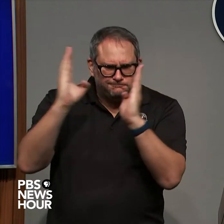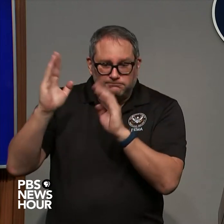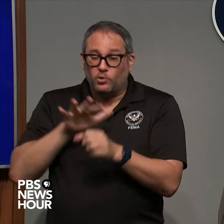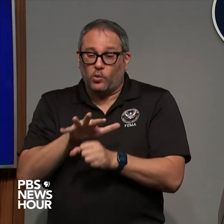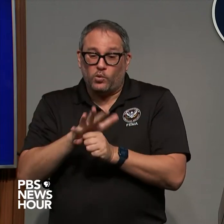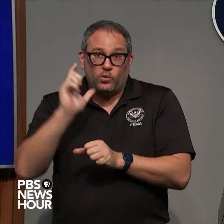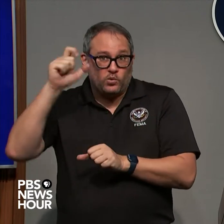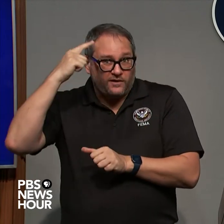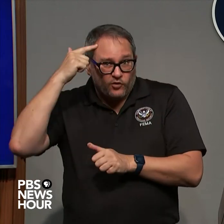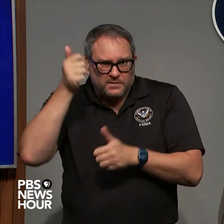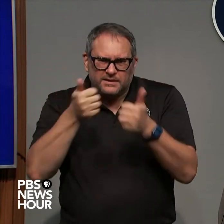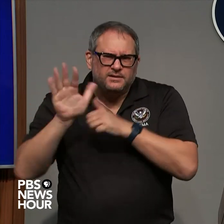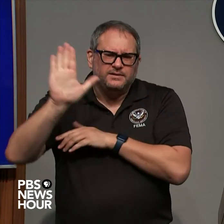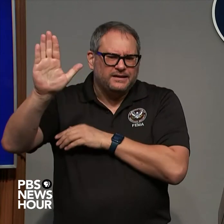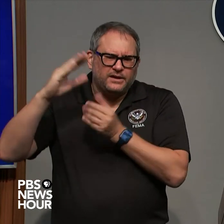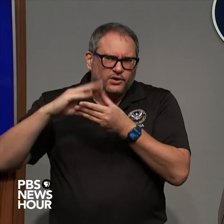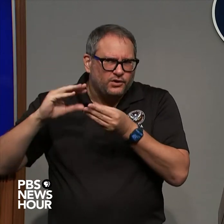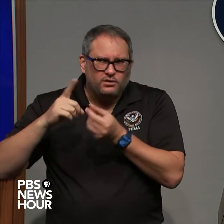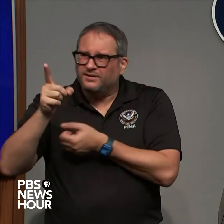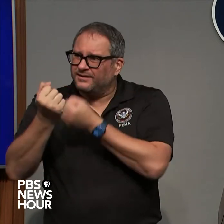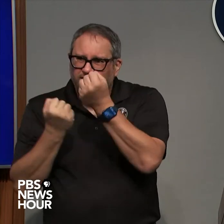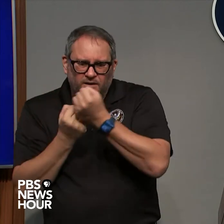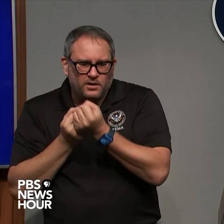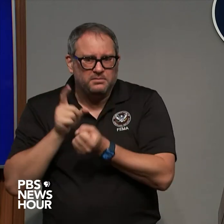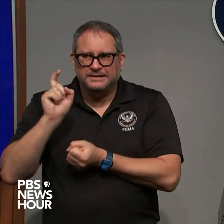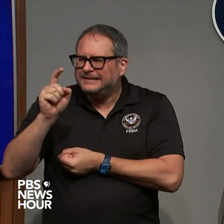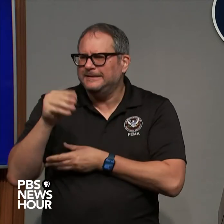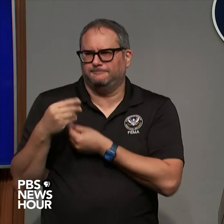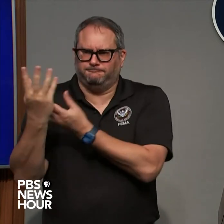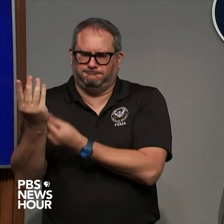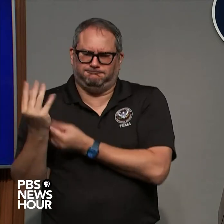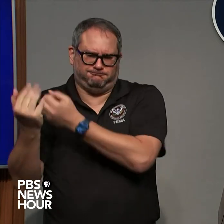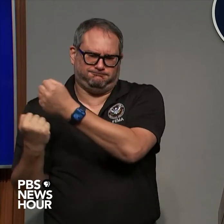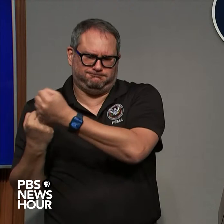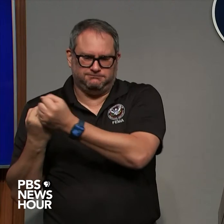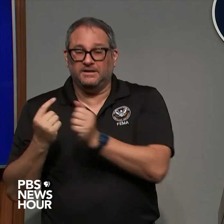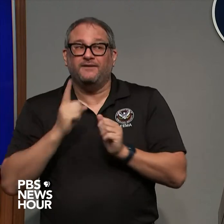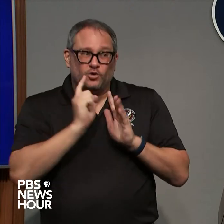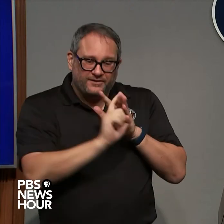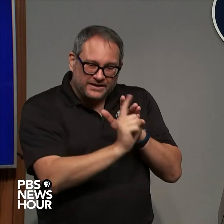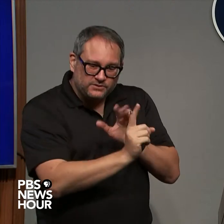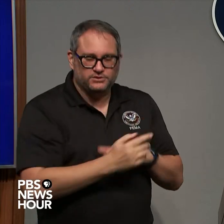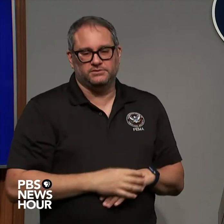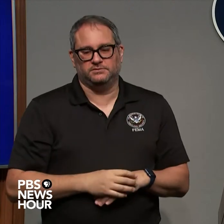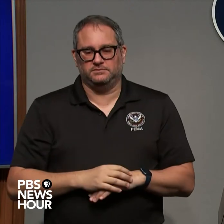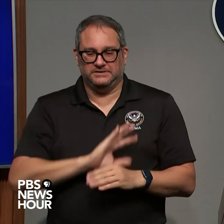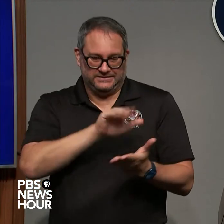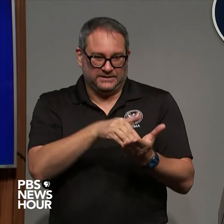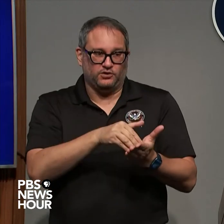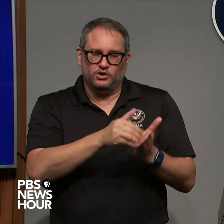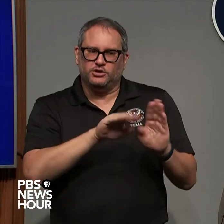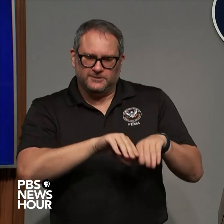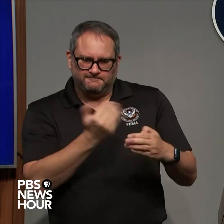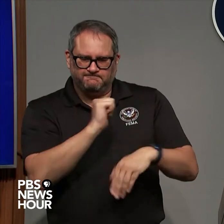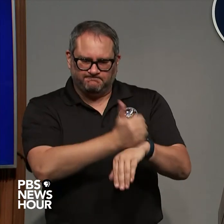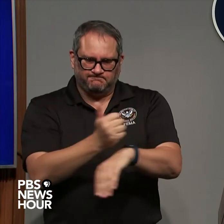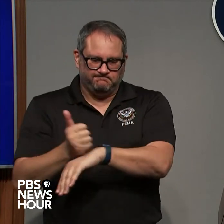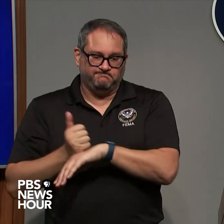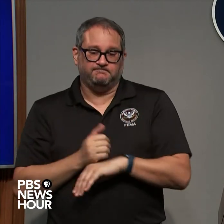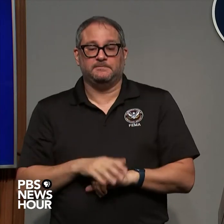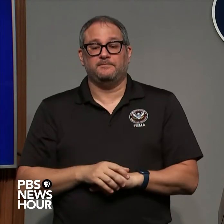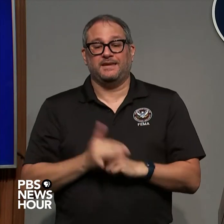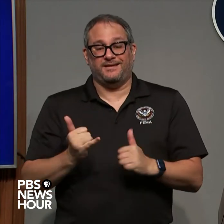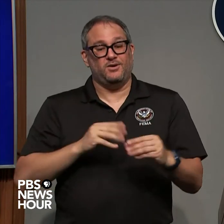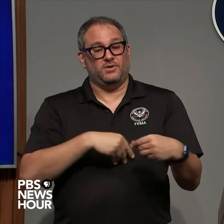and open evacuation centers and they're preparing now to deliver critical relief after